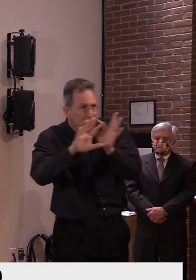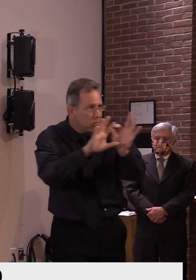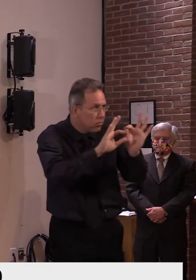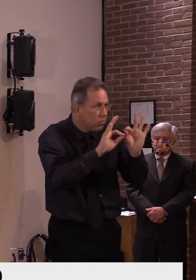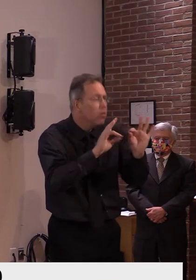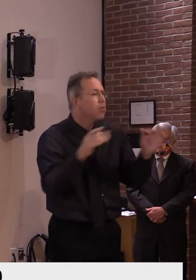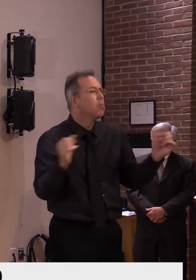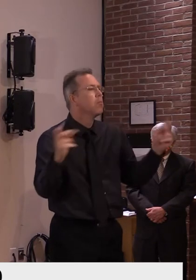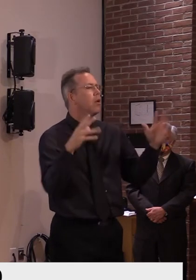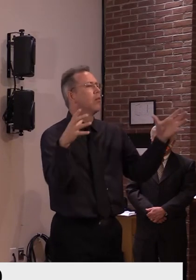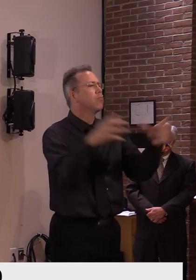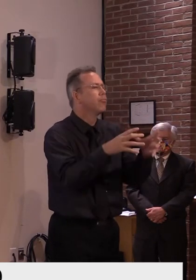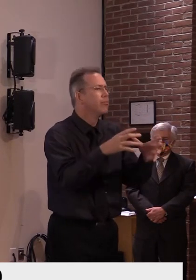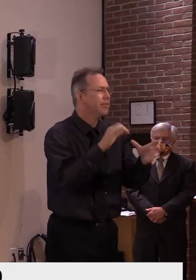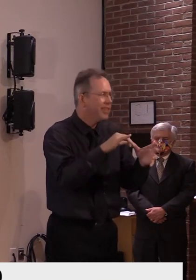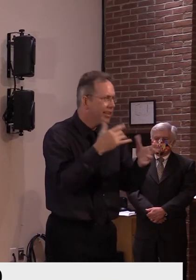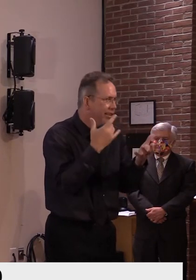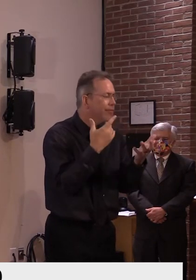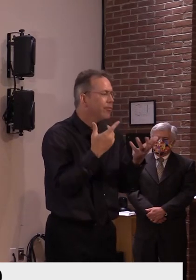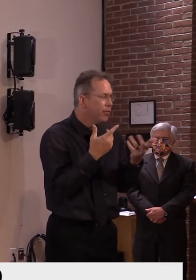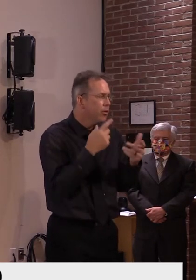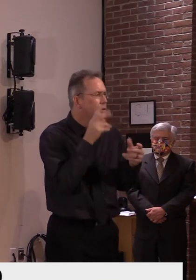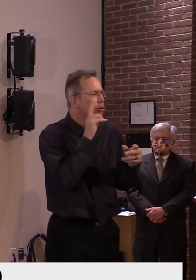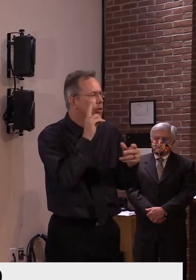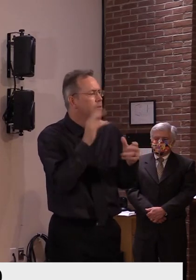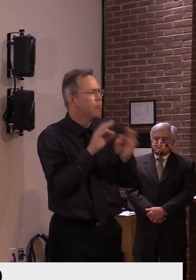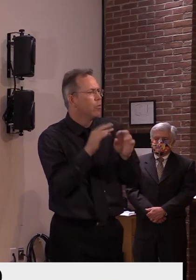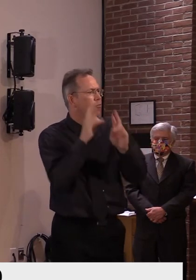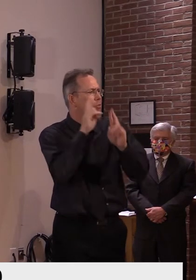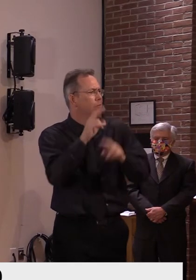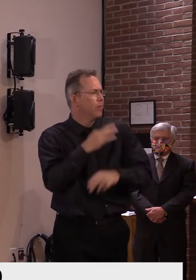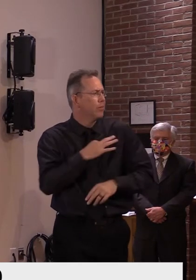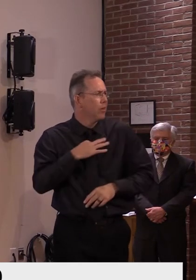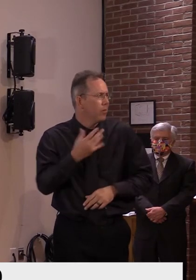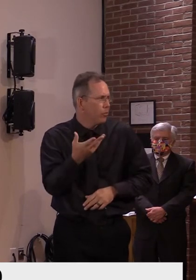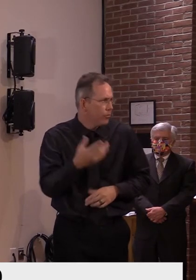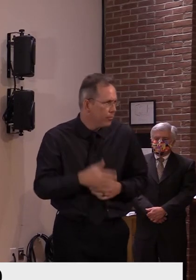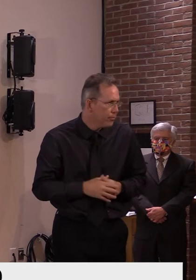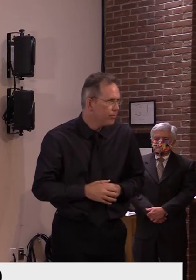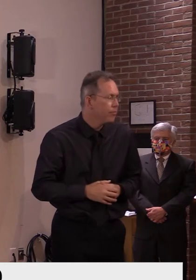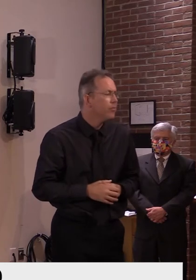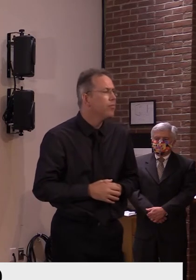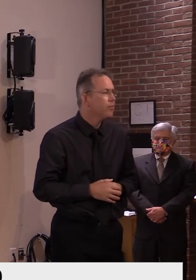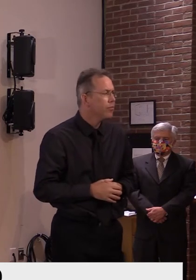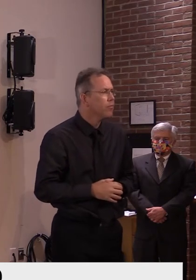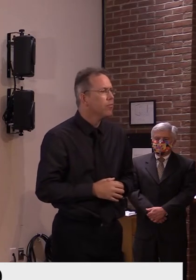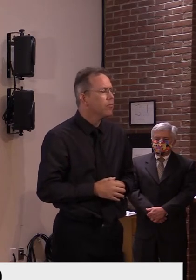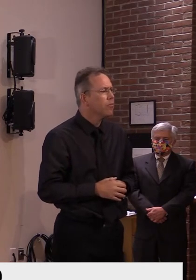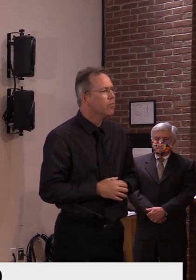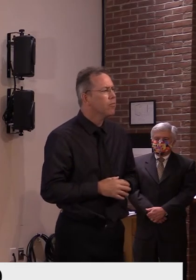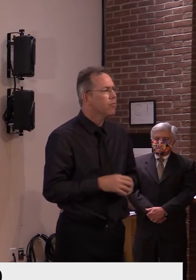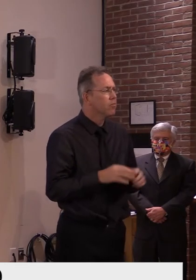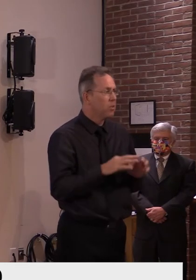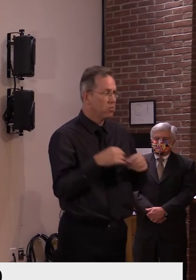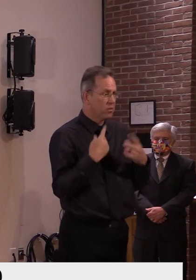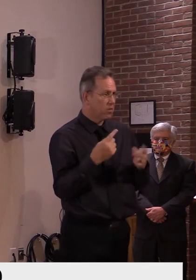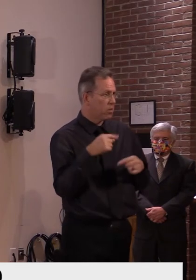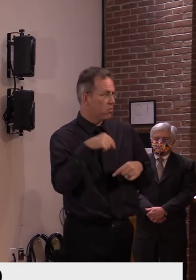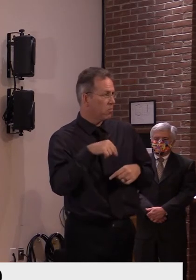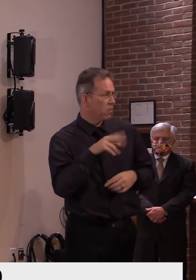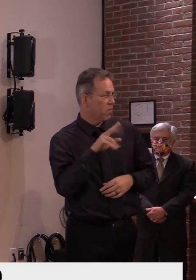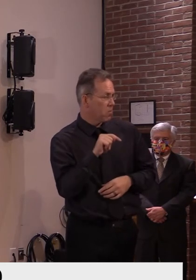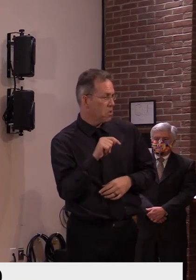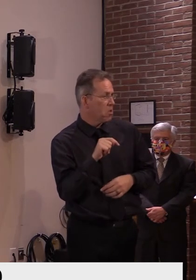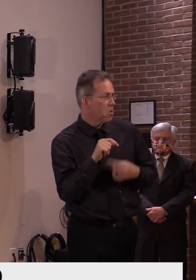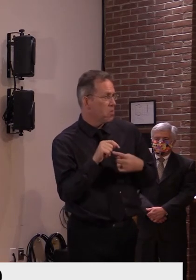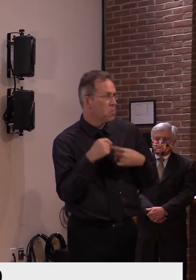Uh, but there's not been a situation I'm aware of where the health department has actually said, uh, to be